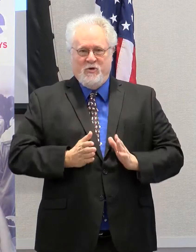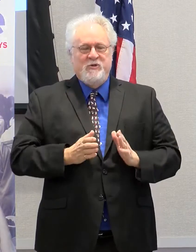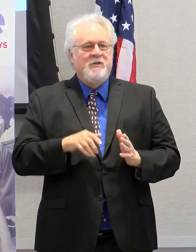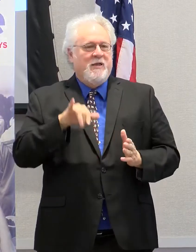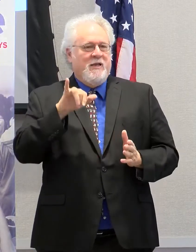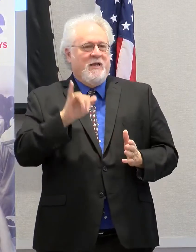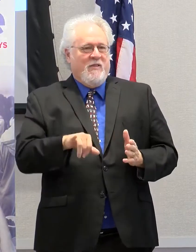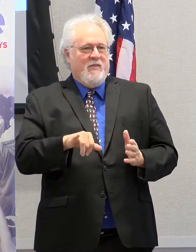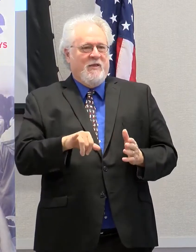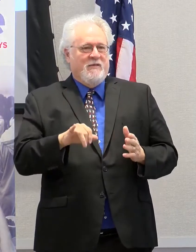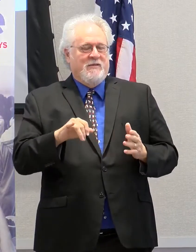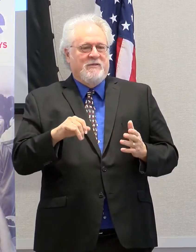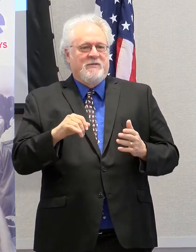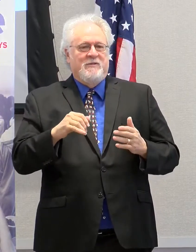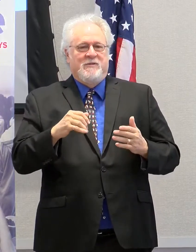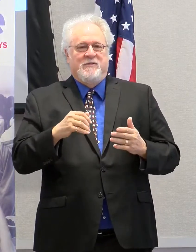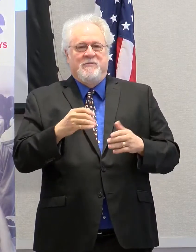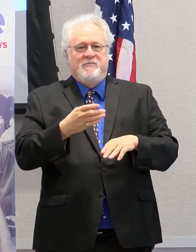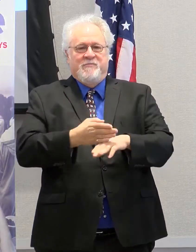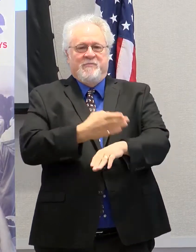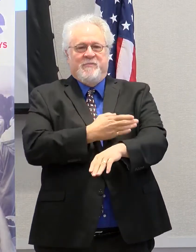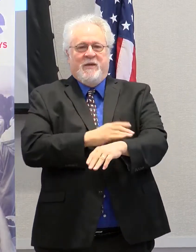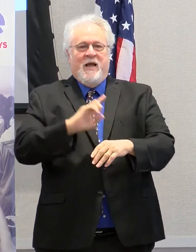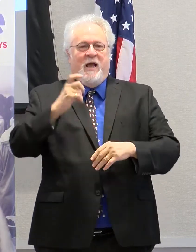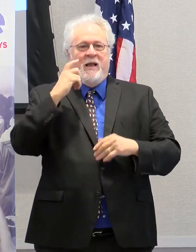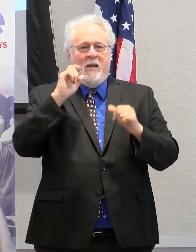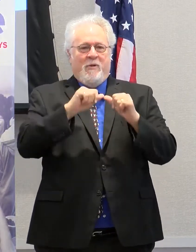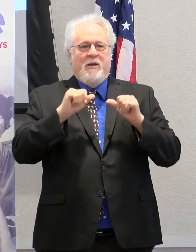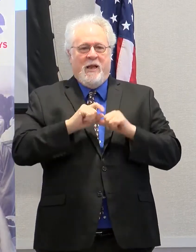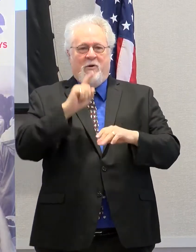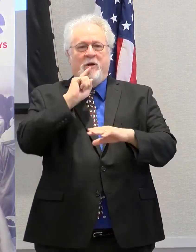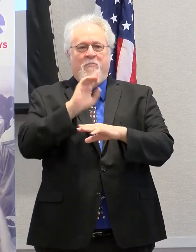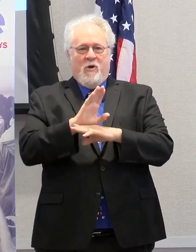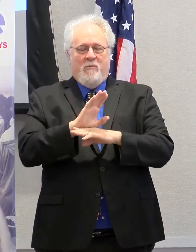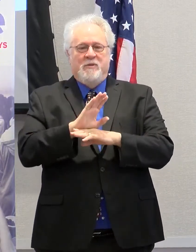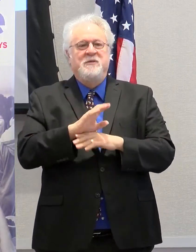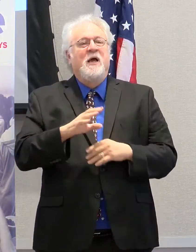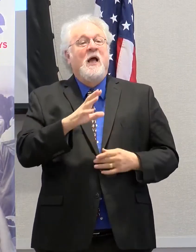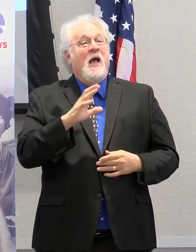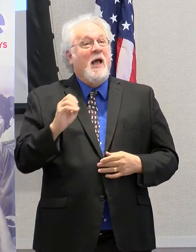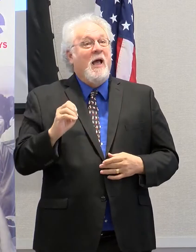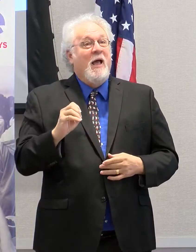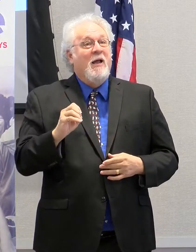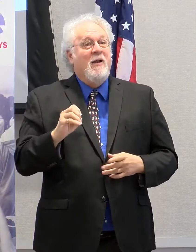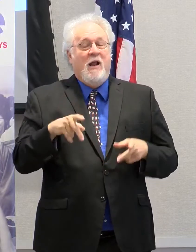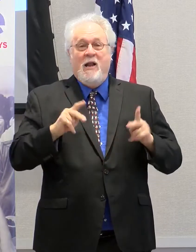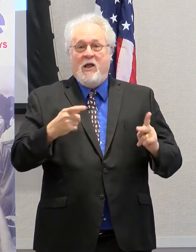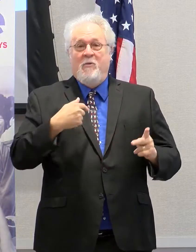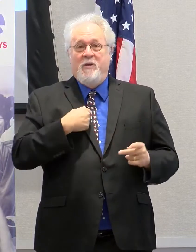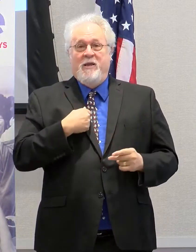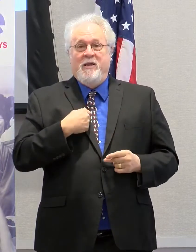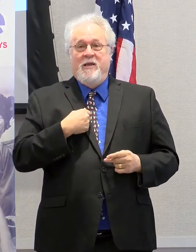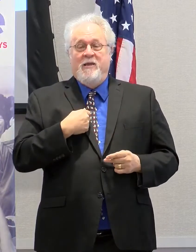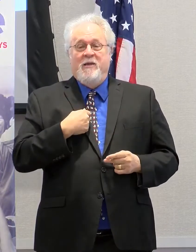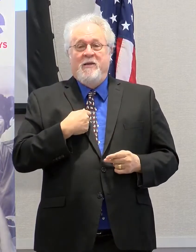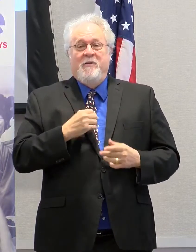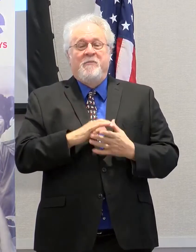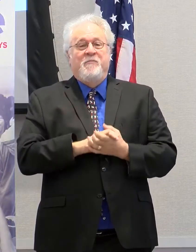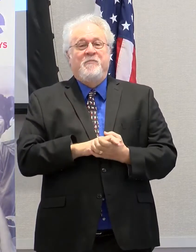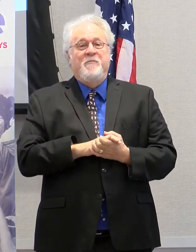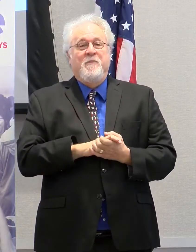advancing the capital area promise. And also allow me this great